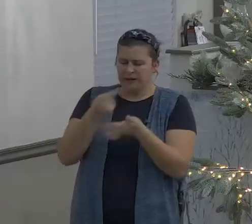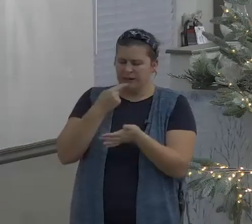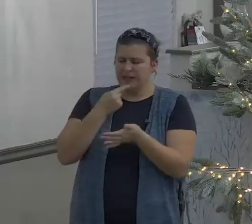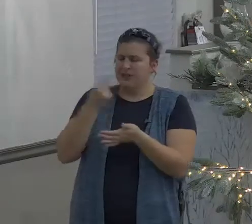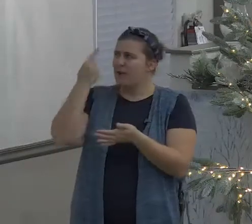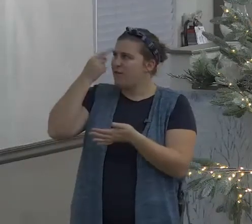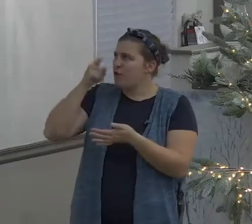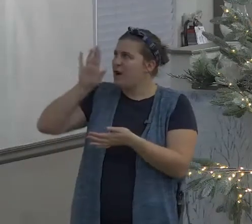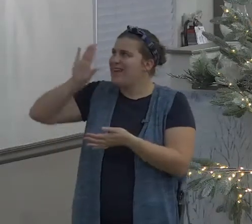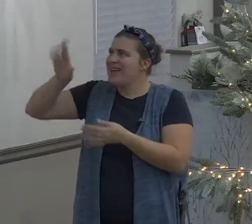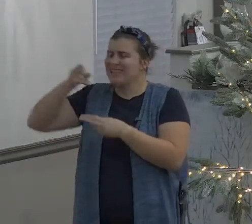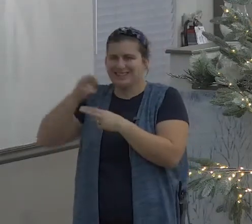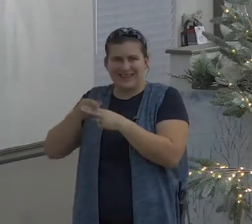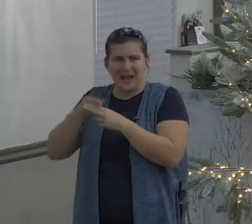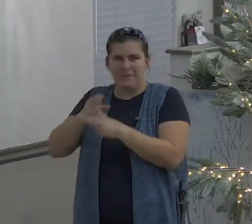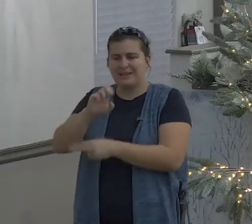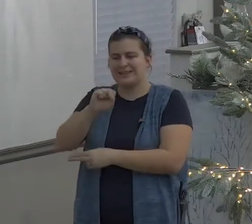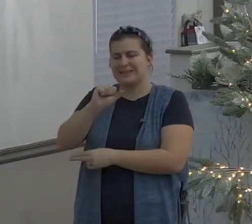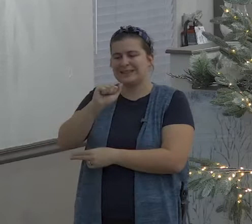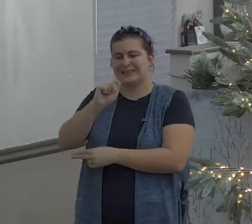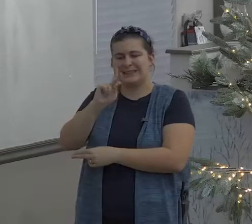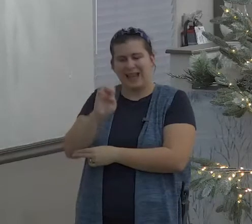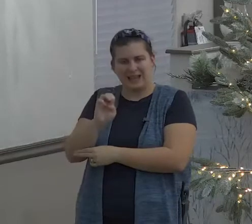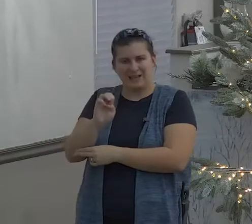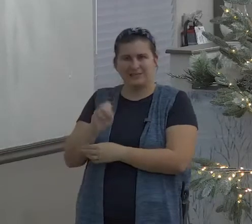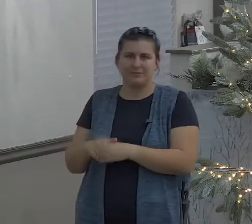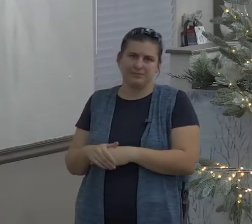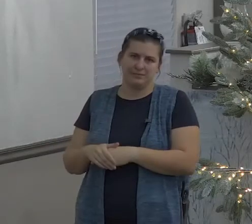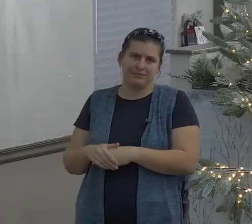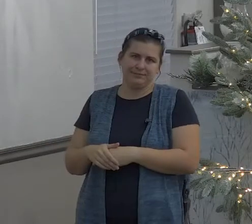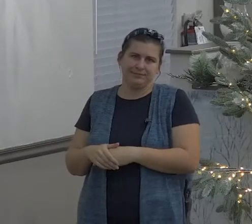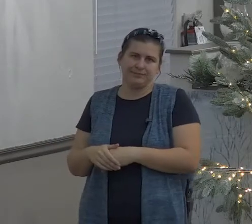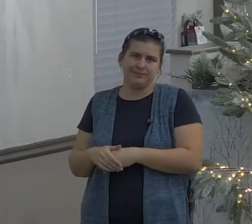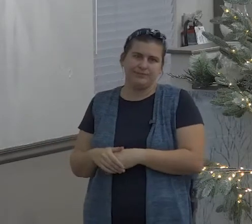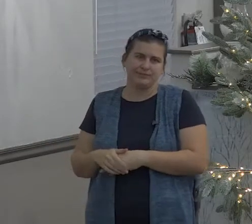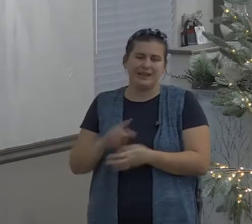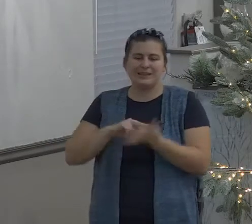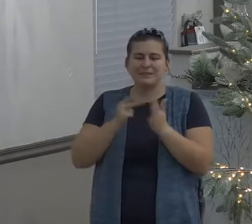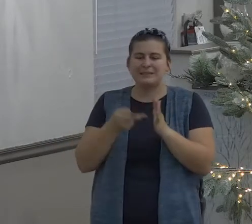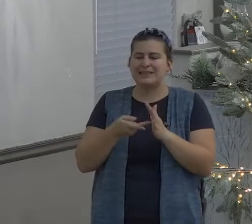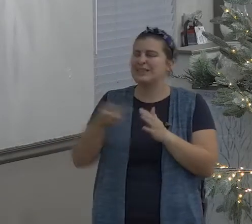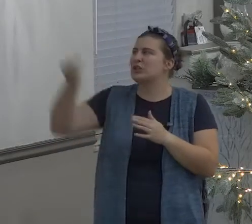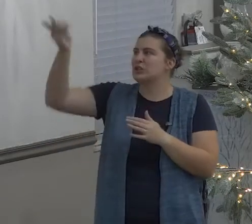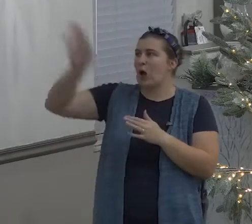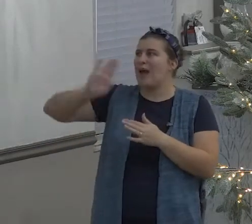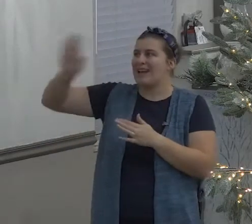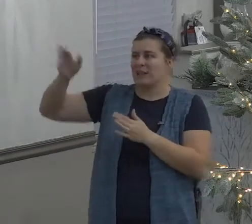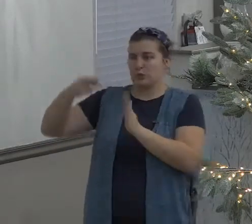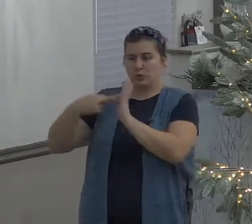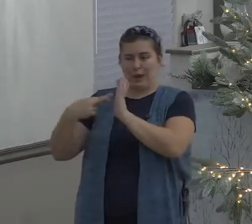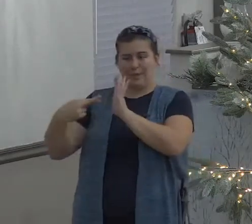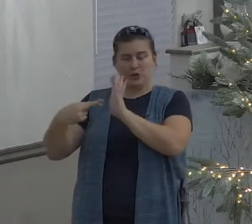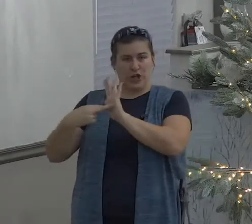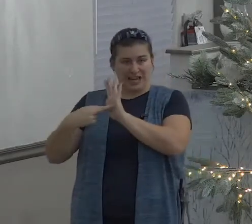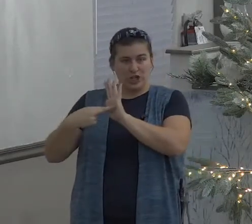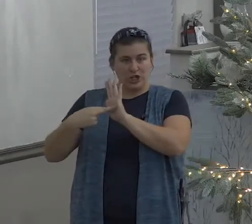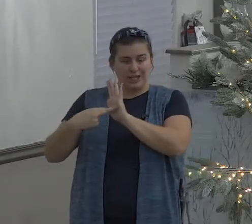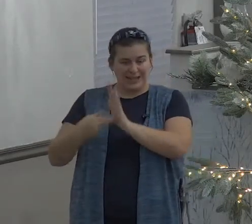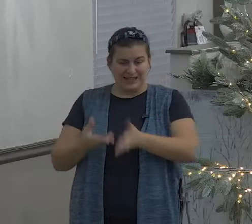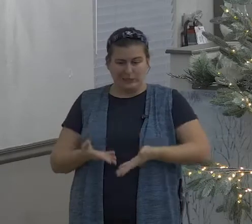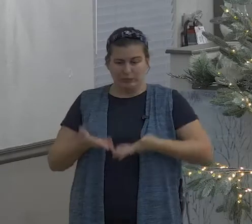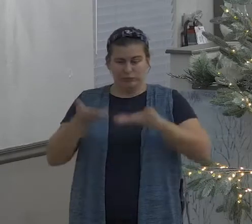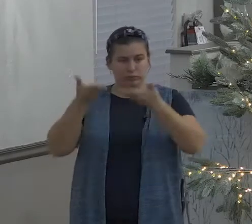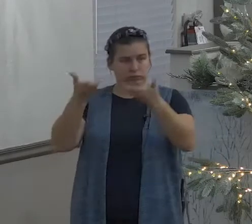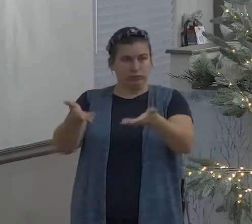and ask the question not only where does he lead us but why does he lead us well it says in the verse for his